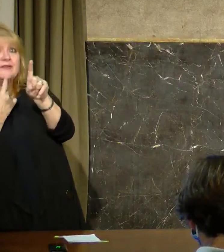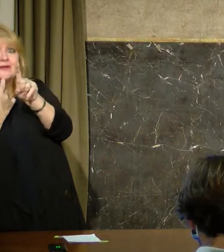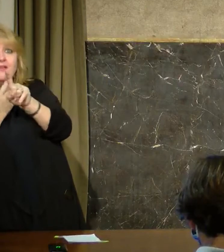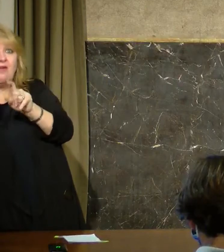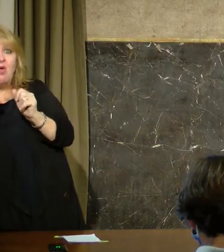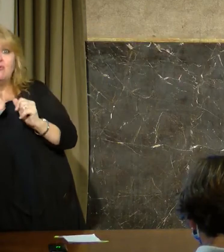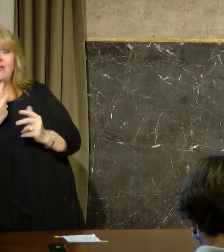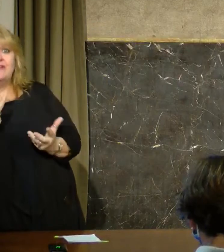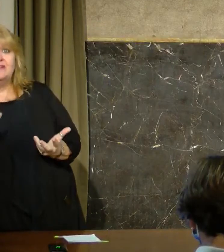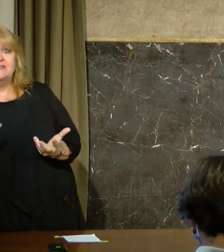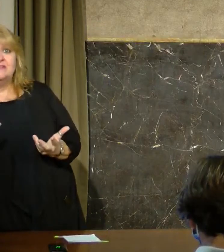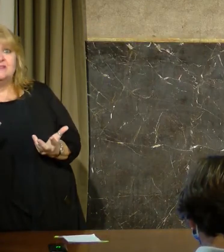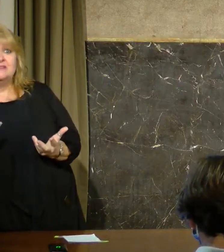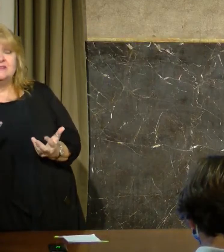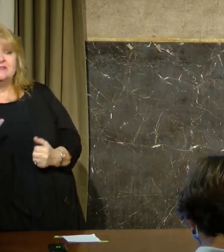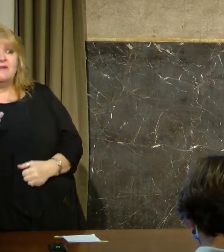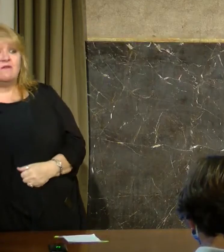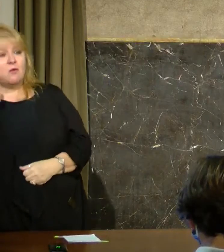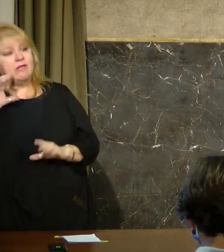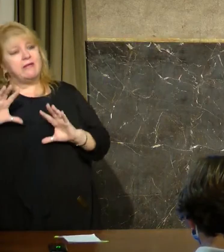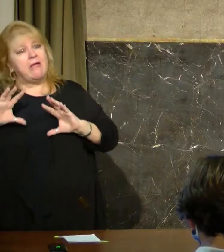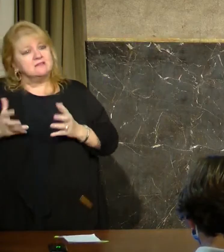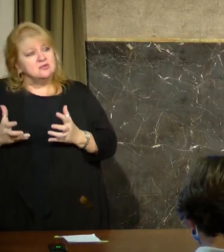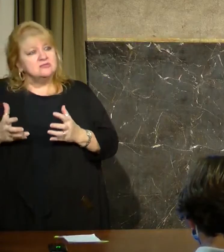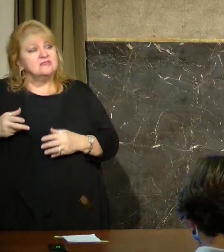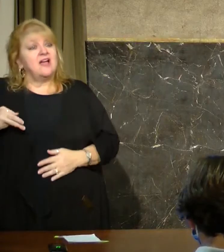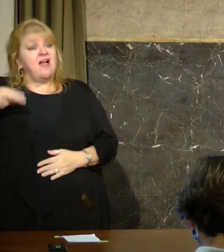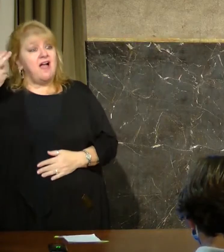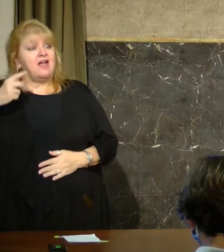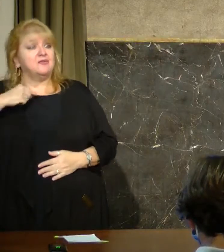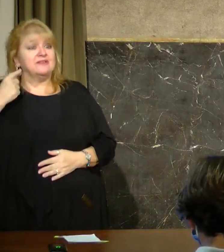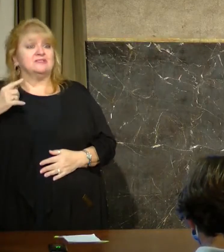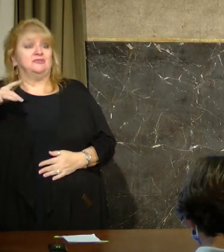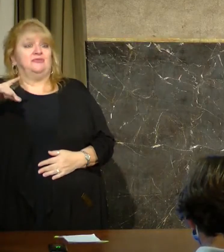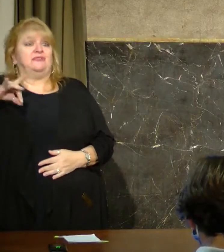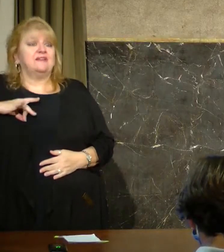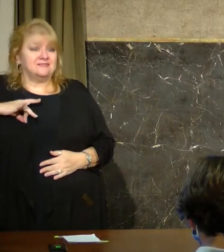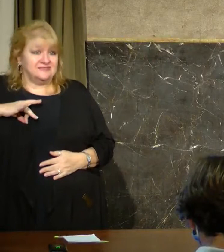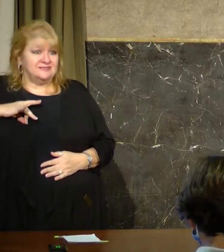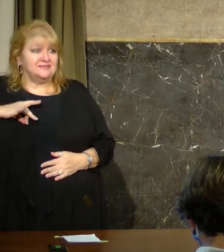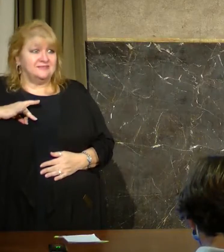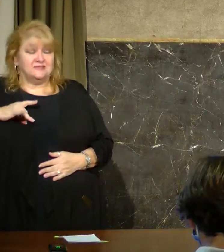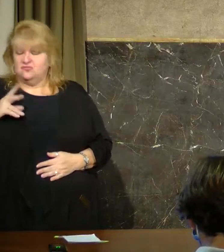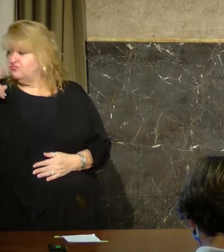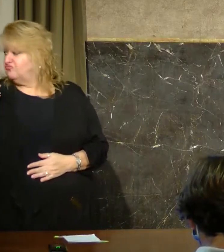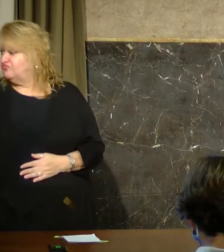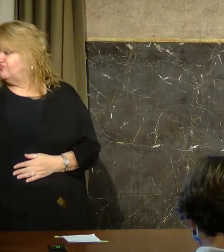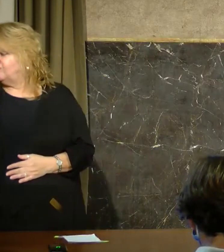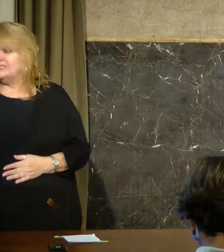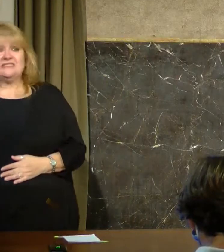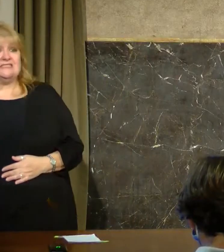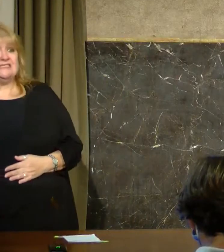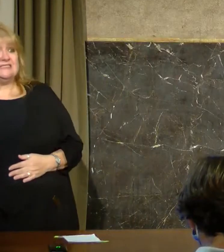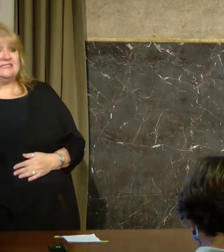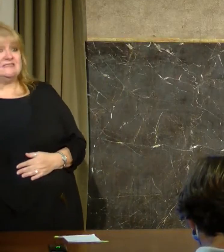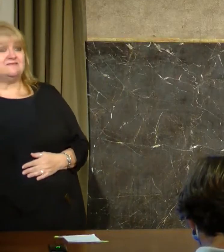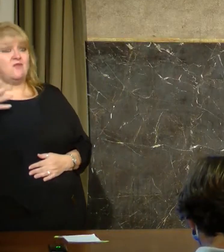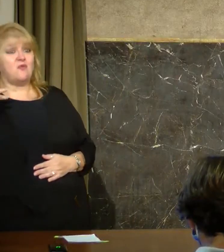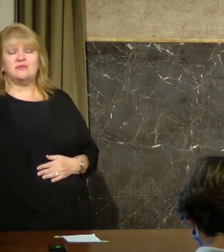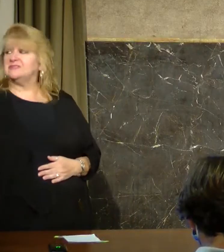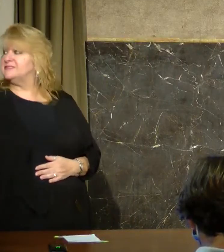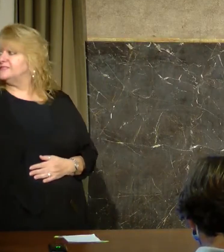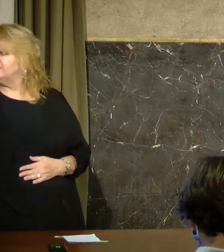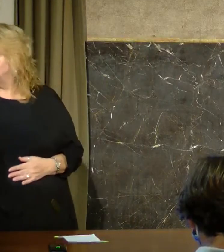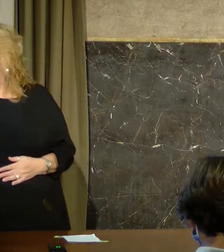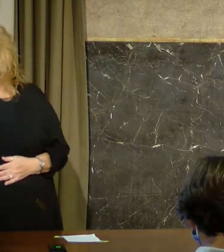risk according to the categorization that the CDC gives us. That has consequences. If you